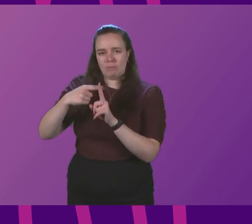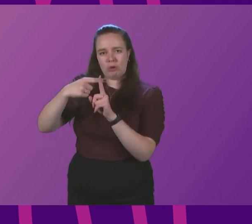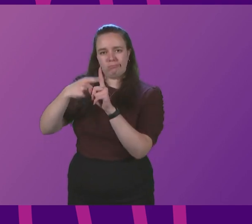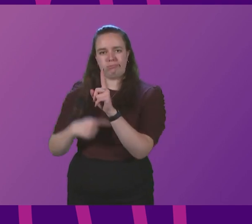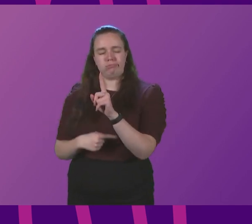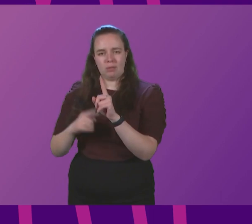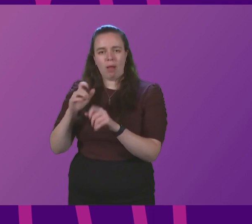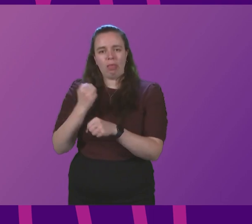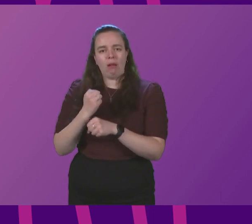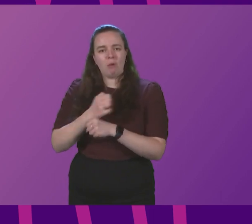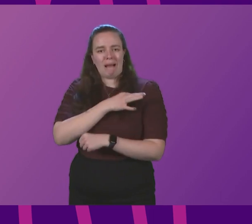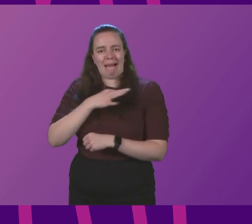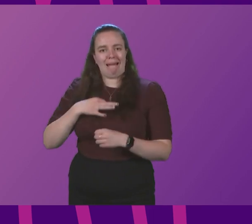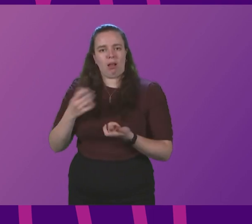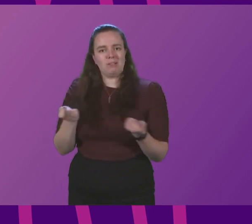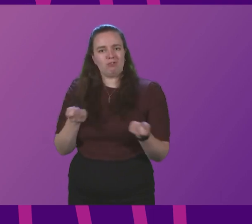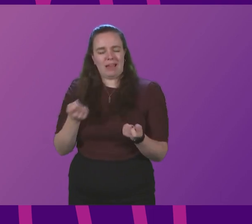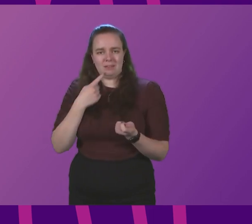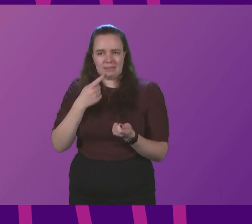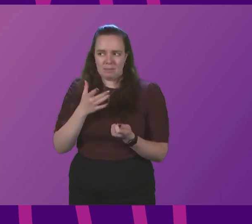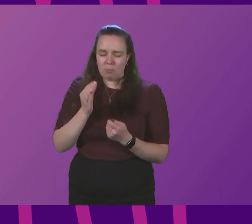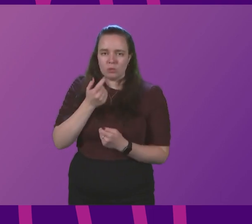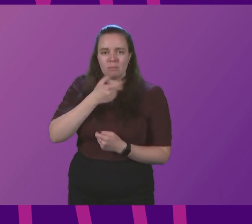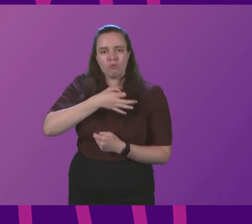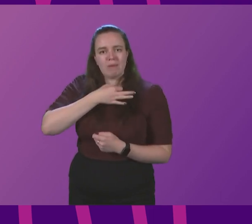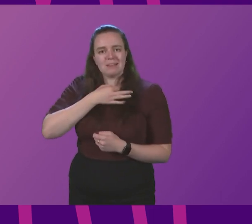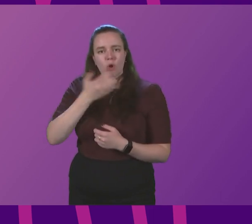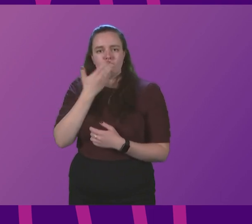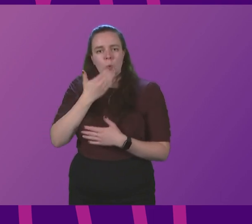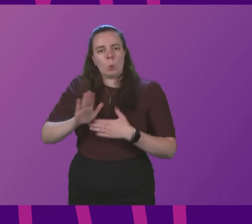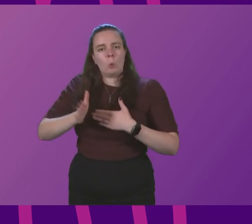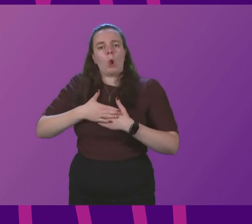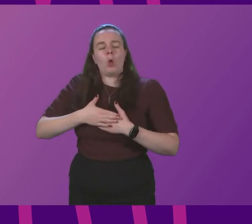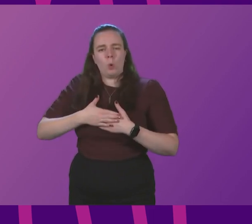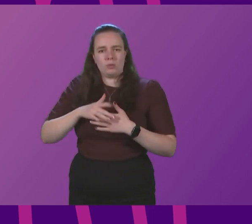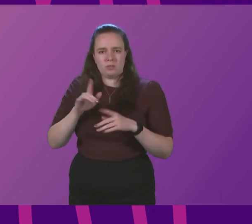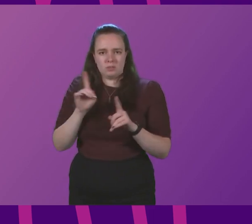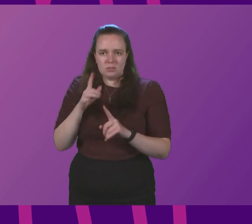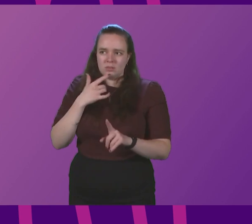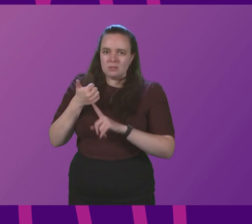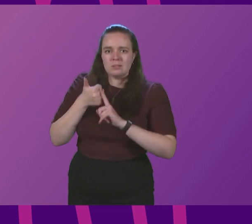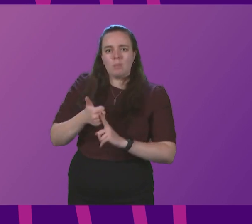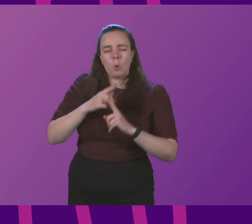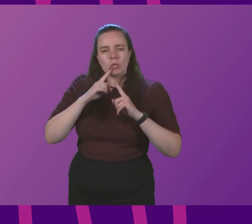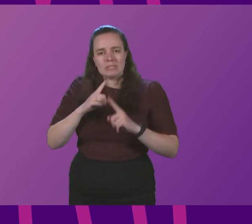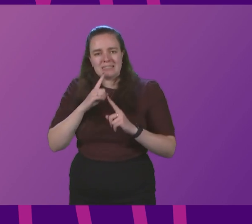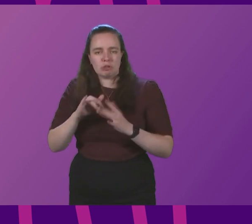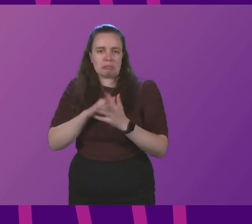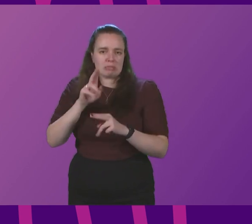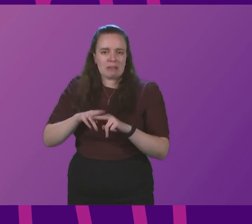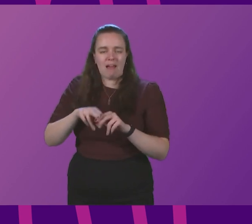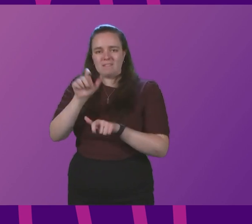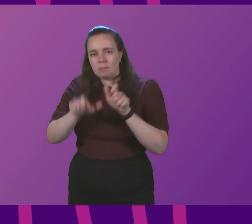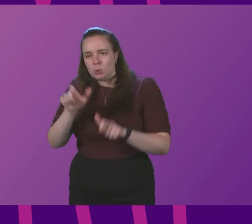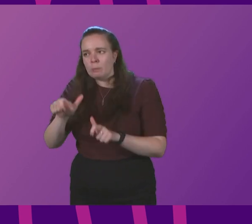director this morning talked about the risk of school closures. When will we see a return to the support that our teachers, staff, pupils and their parents